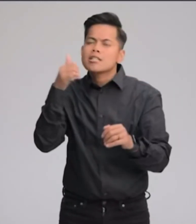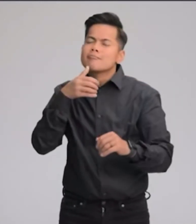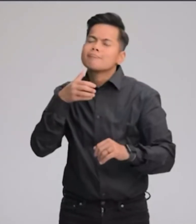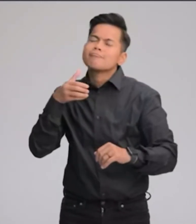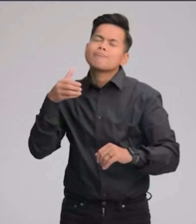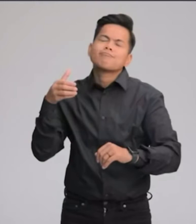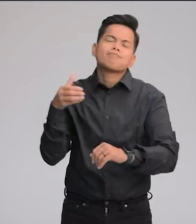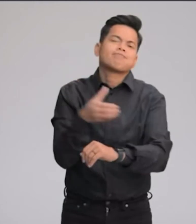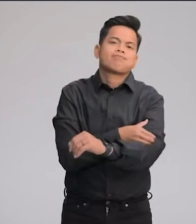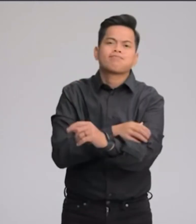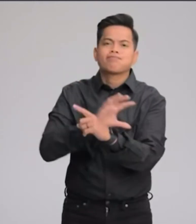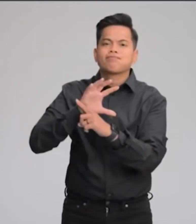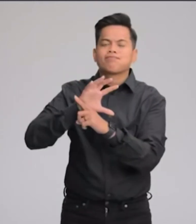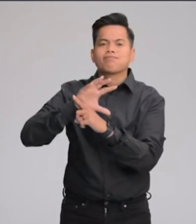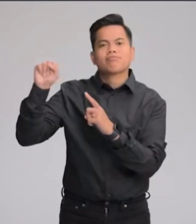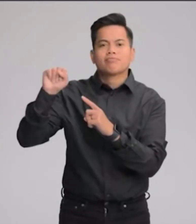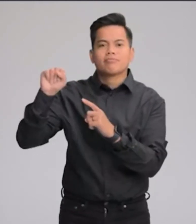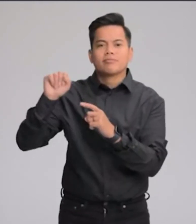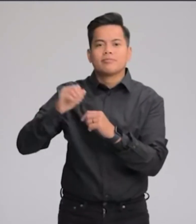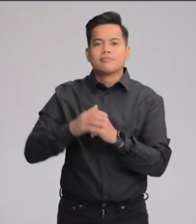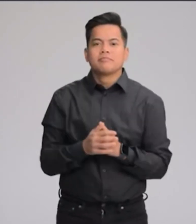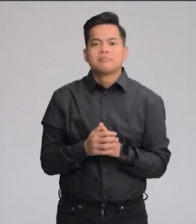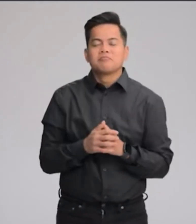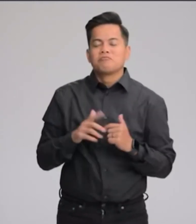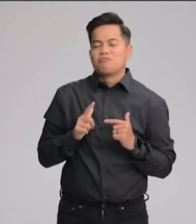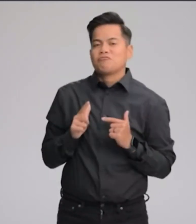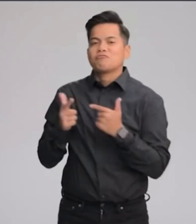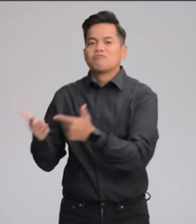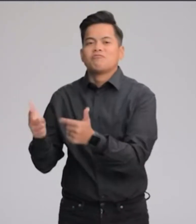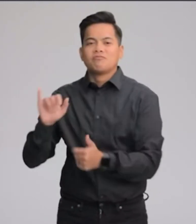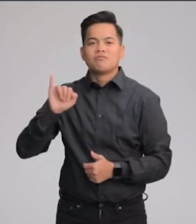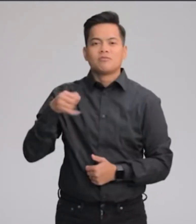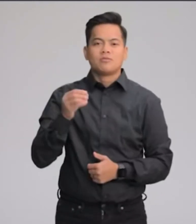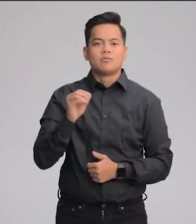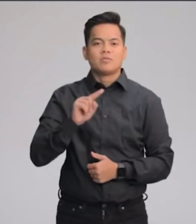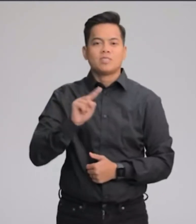camera system ever. Now back to JAWS.